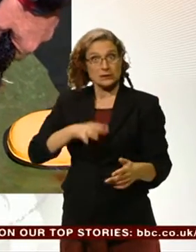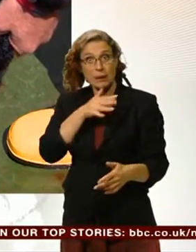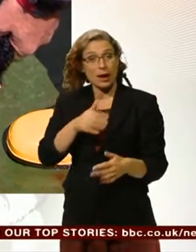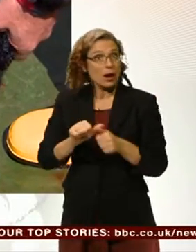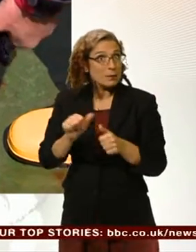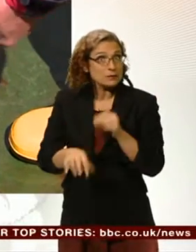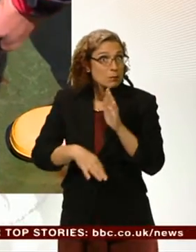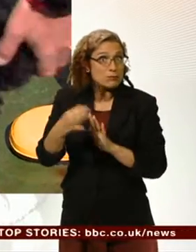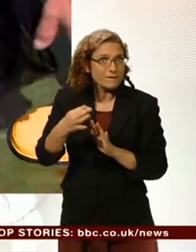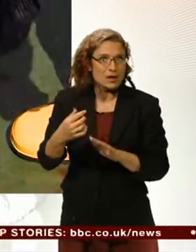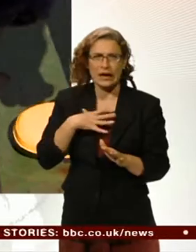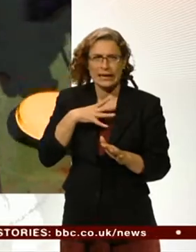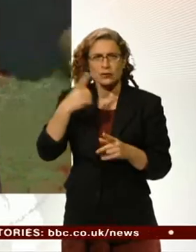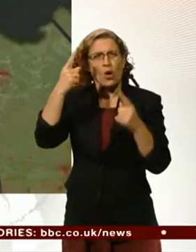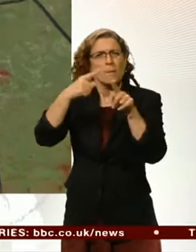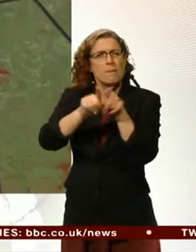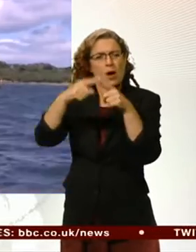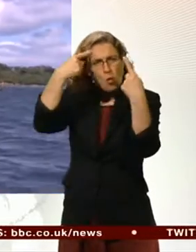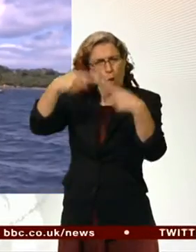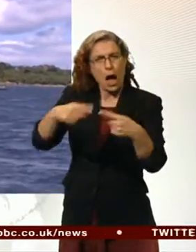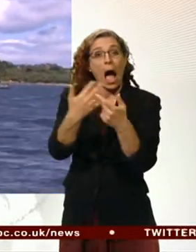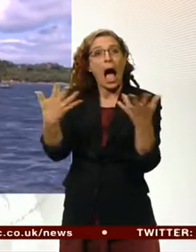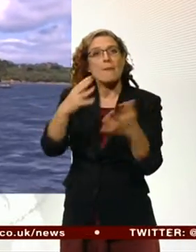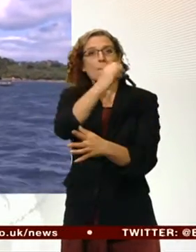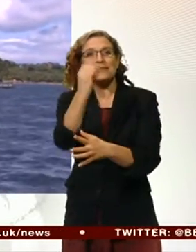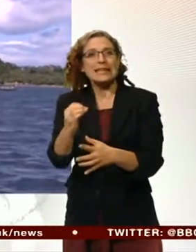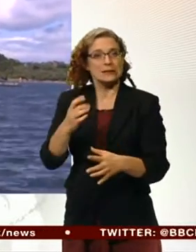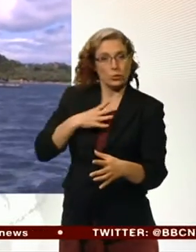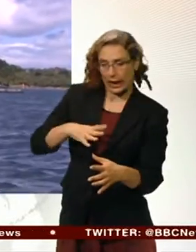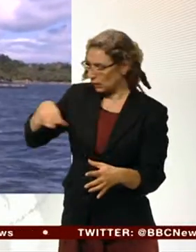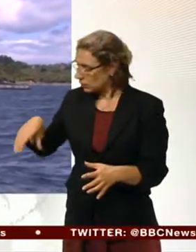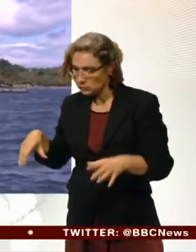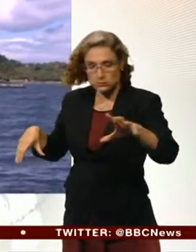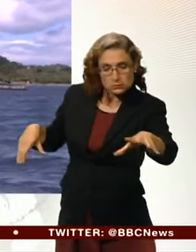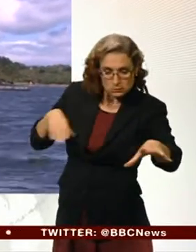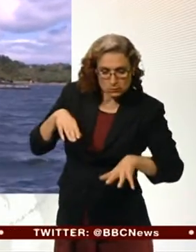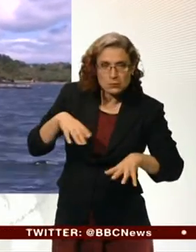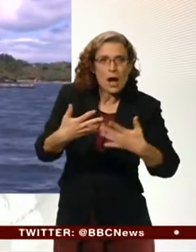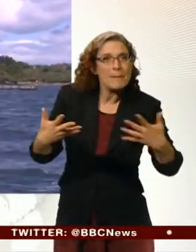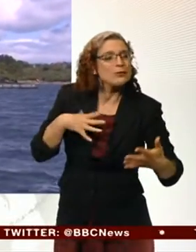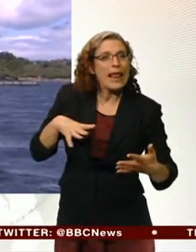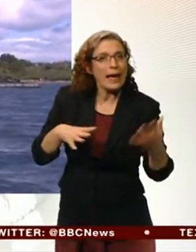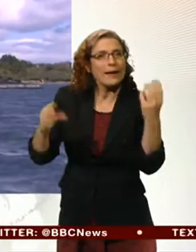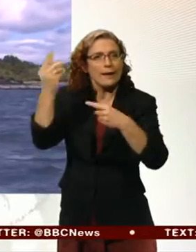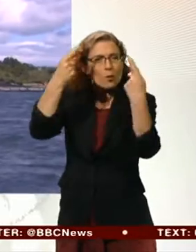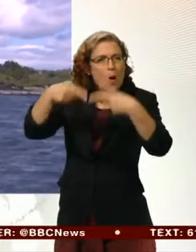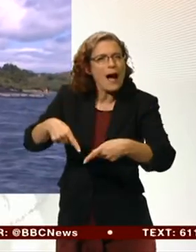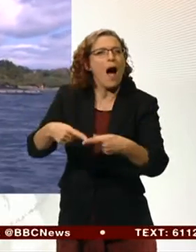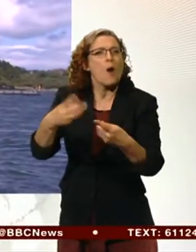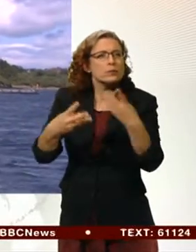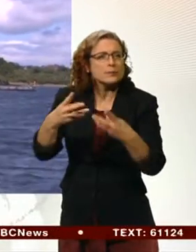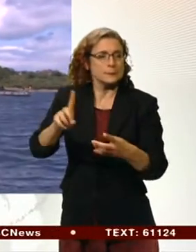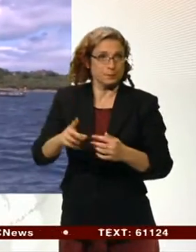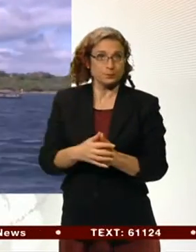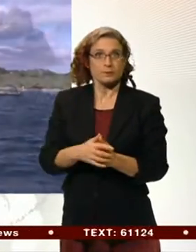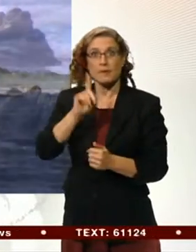the optimum number needed to keep a fully stocked salmon cage clean. And as demand for Scottish salmon from abroad continues to